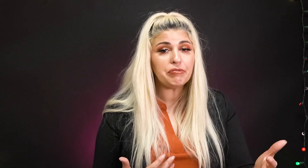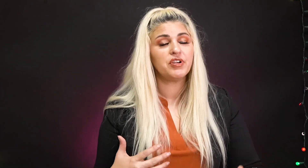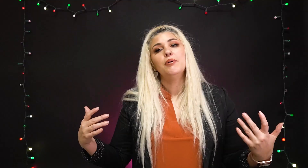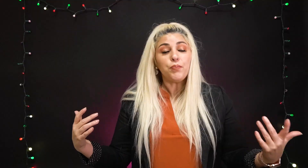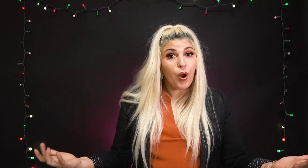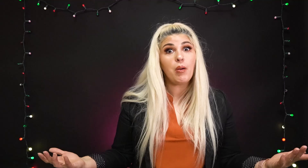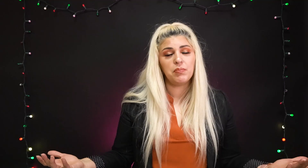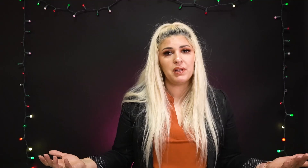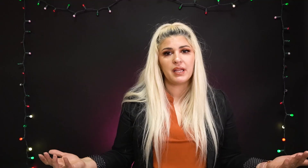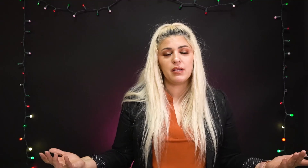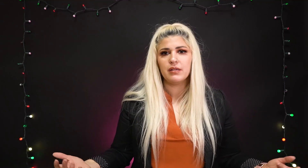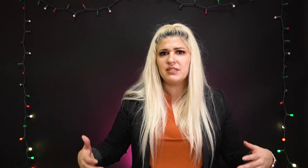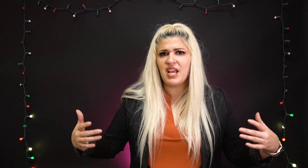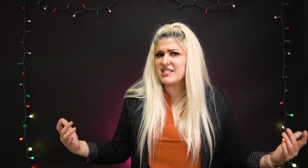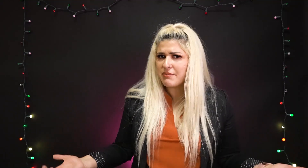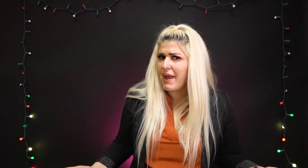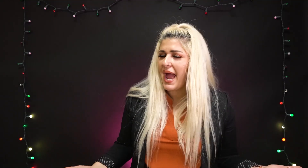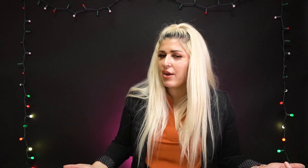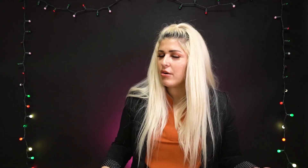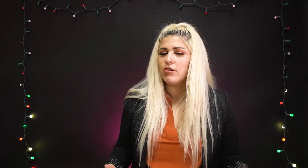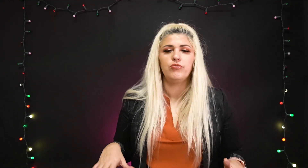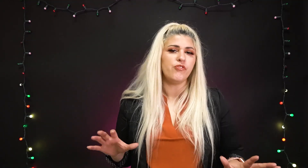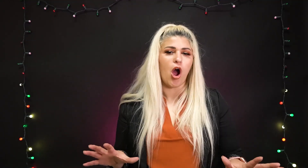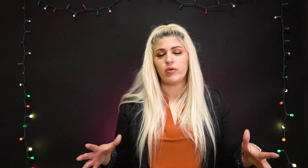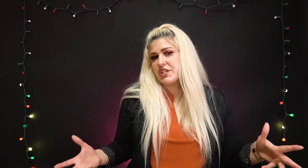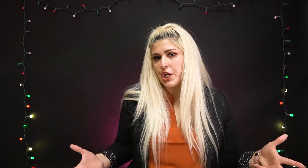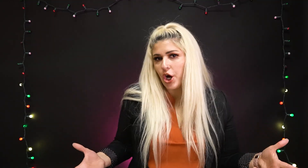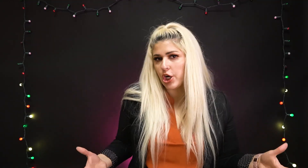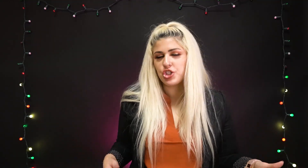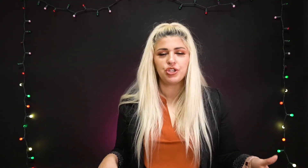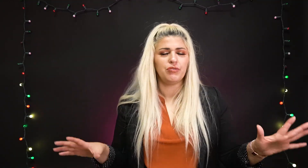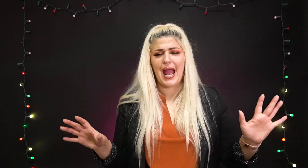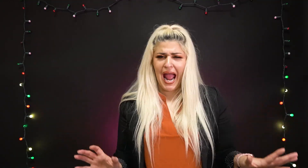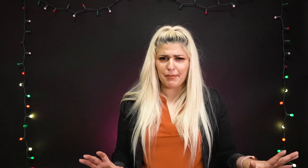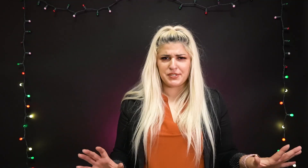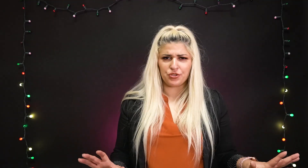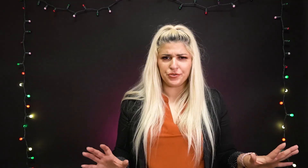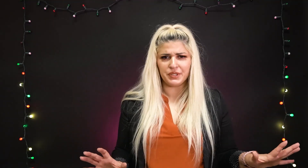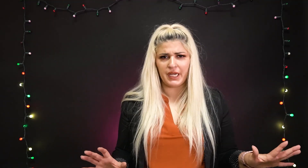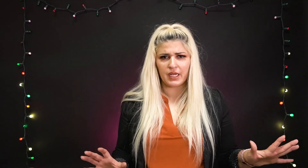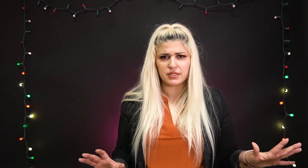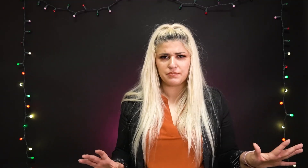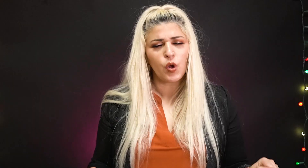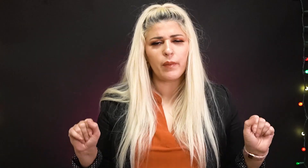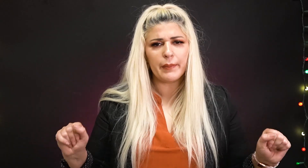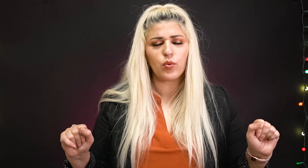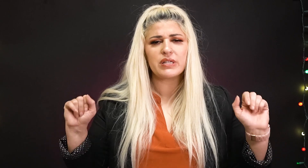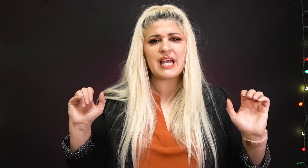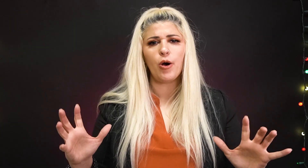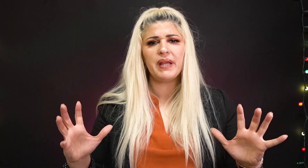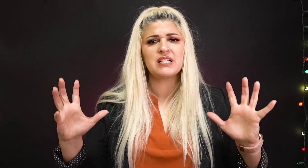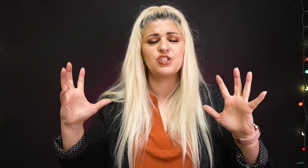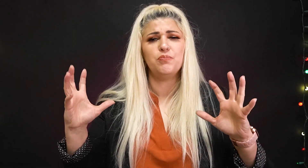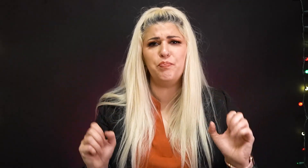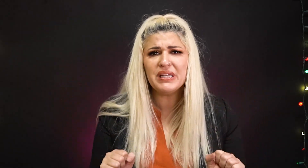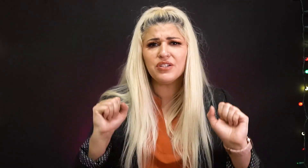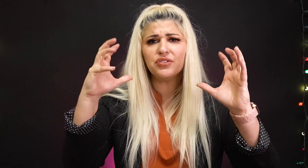probably does it matter no is it going to hurt you absolutely not remember what's helping us to build